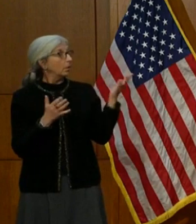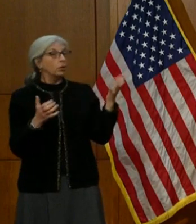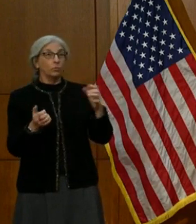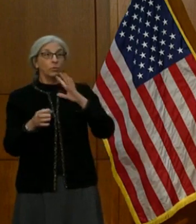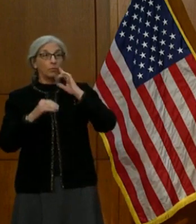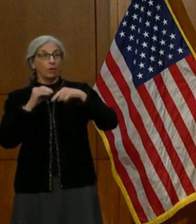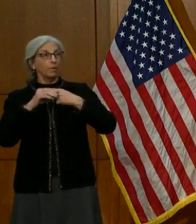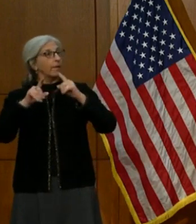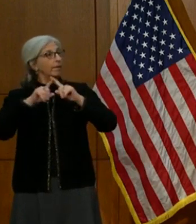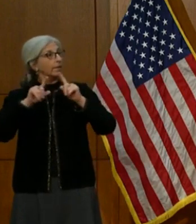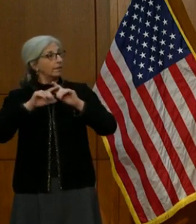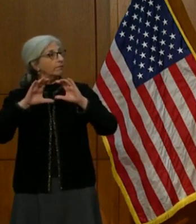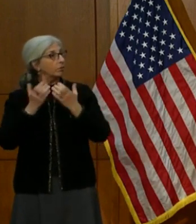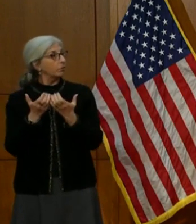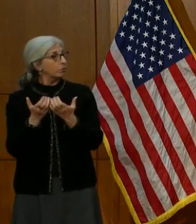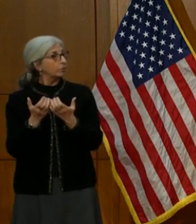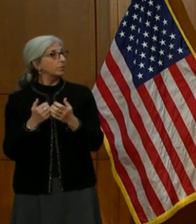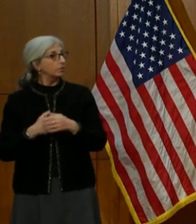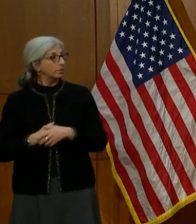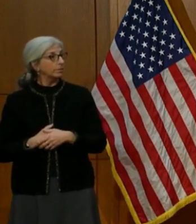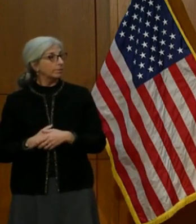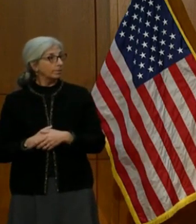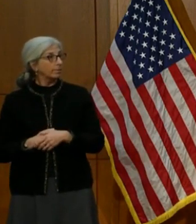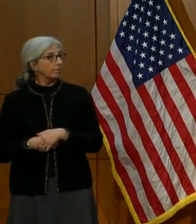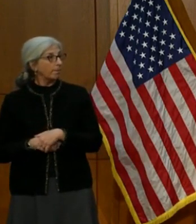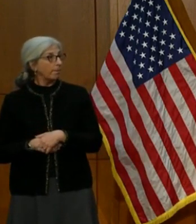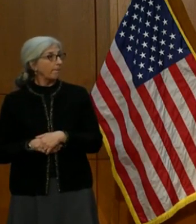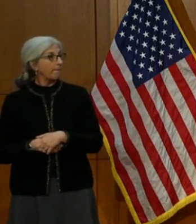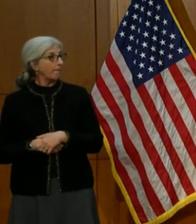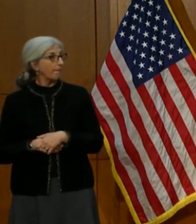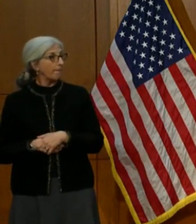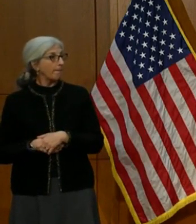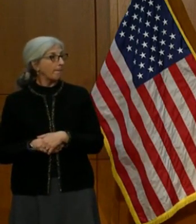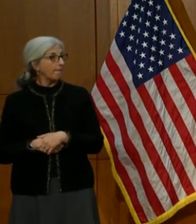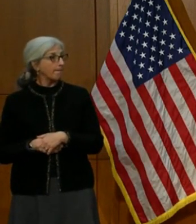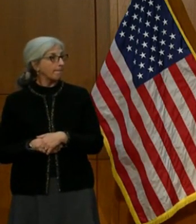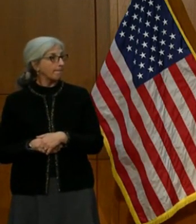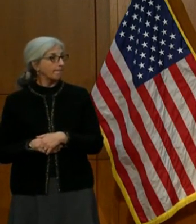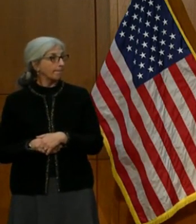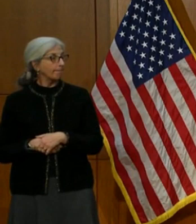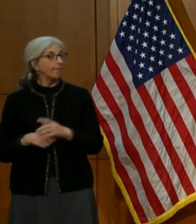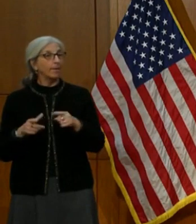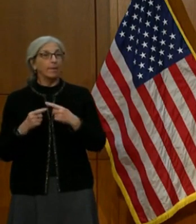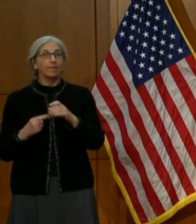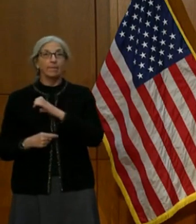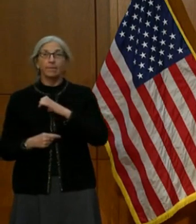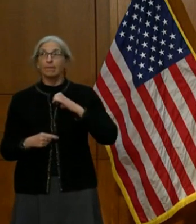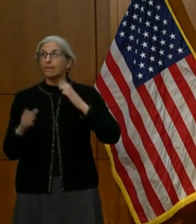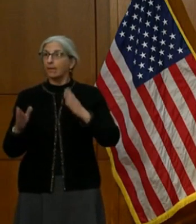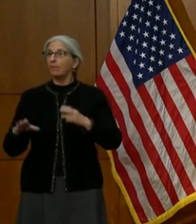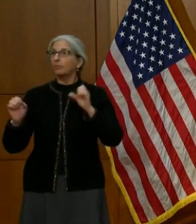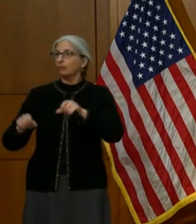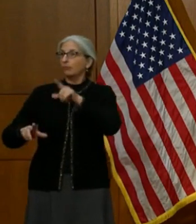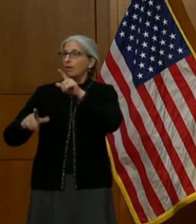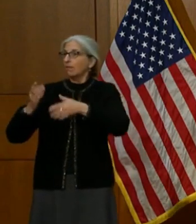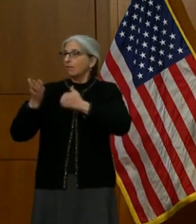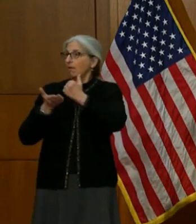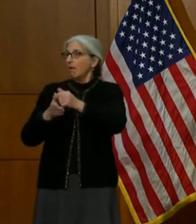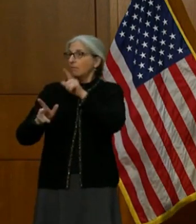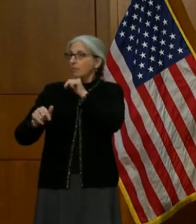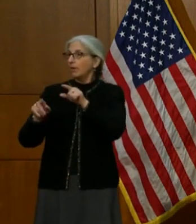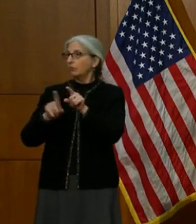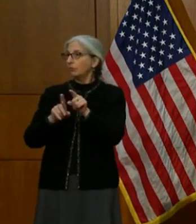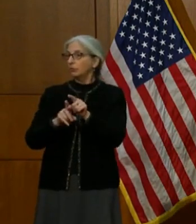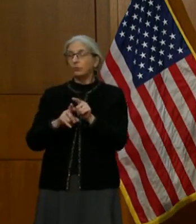we've kind of gone over those, but if you want to, yes. And then maybe the commissioner can help, can follow up as well. So